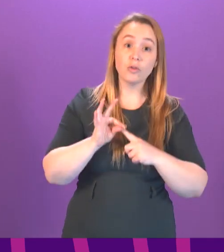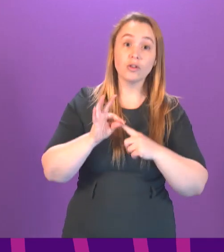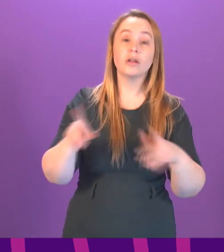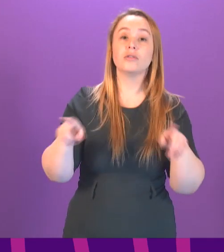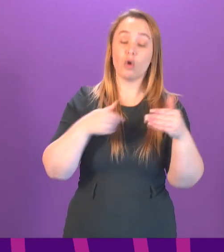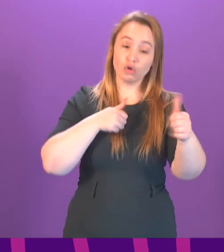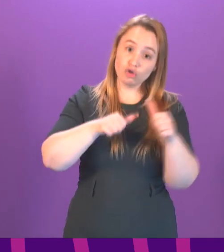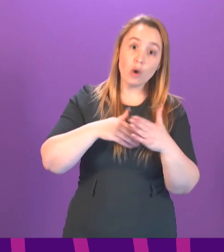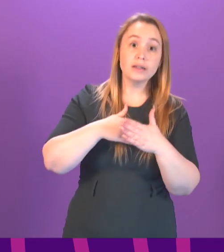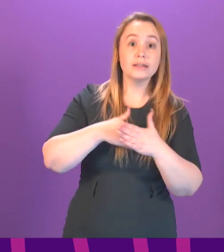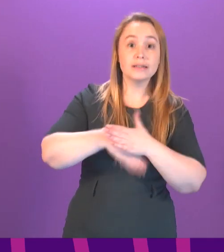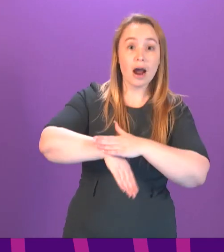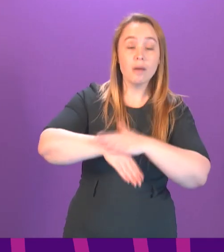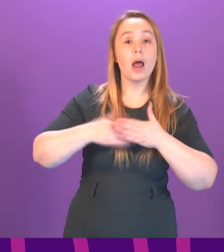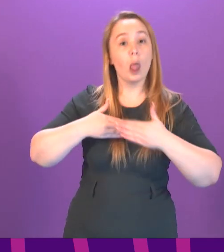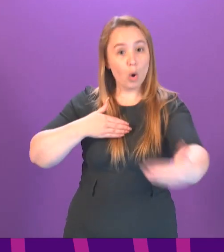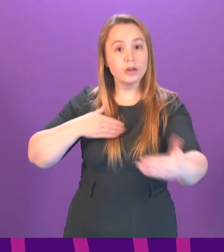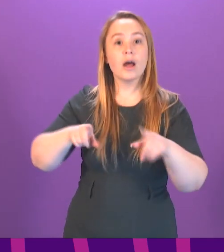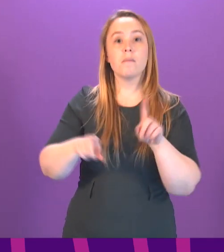the longer term. Patrick Harvey.